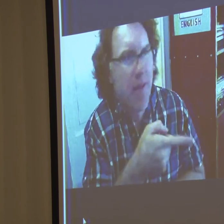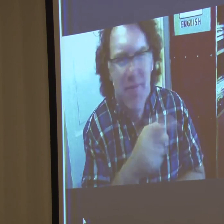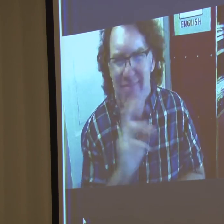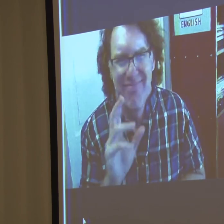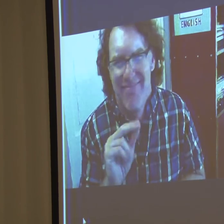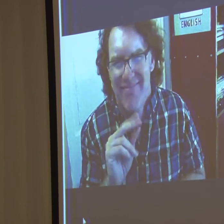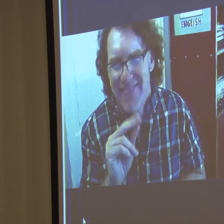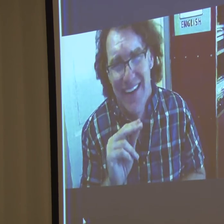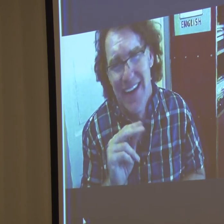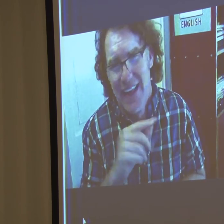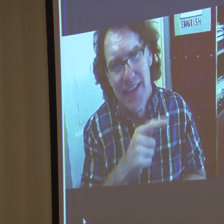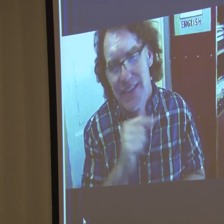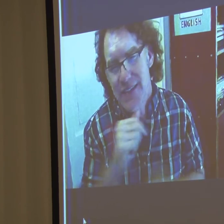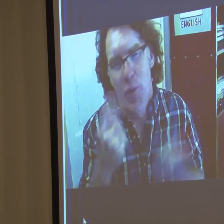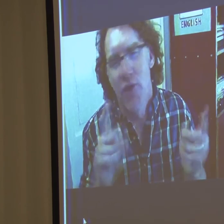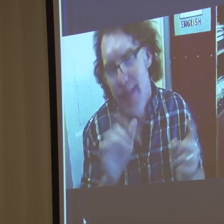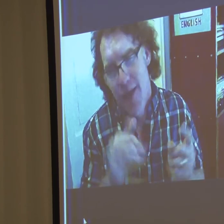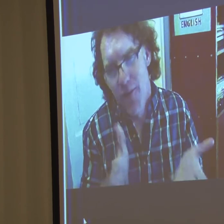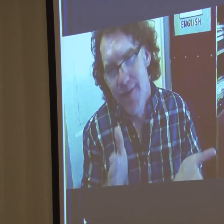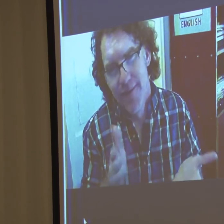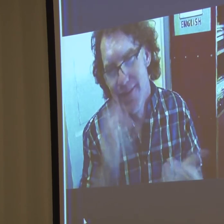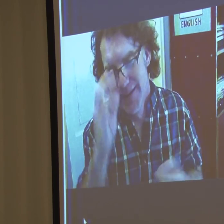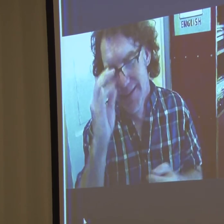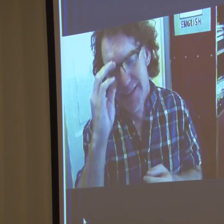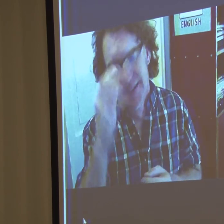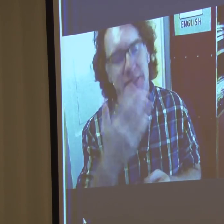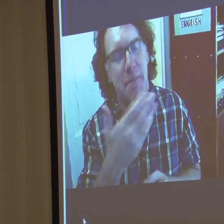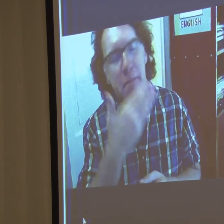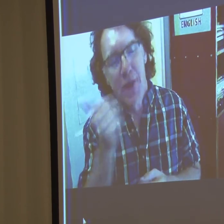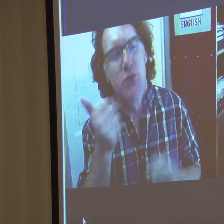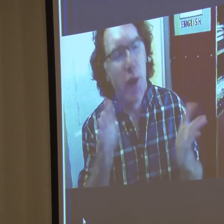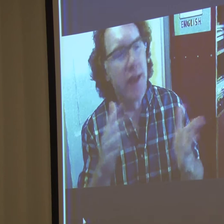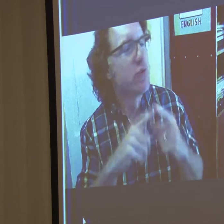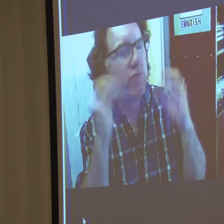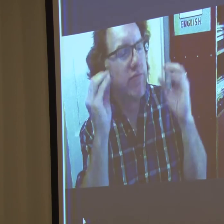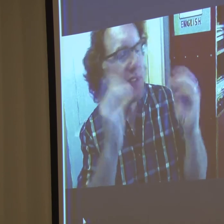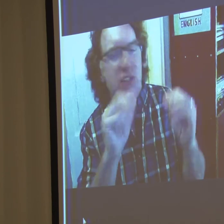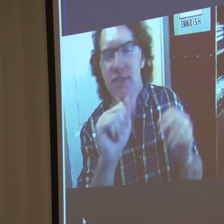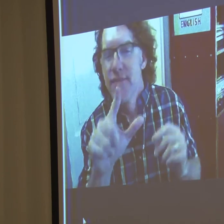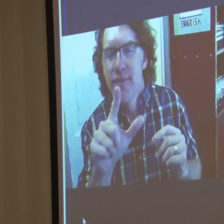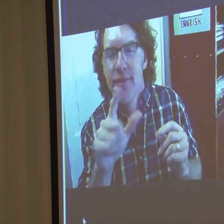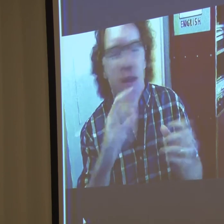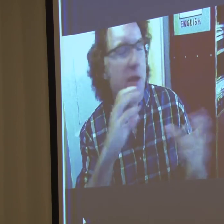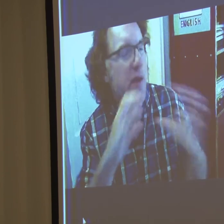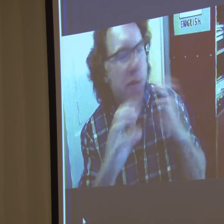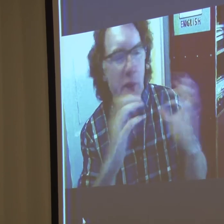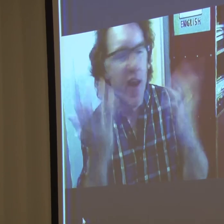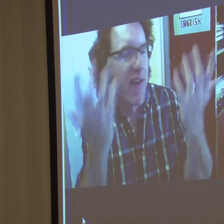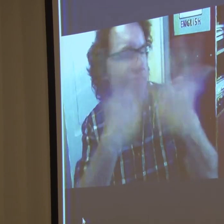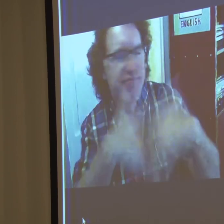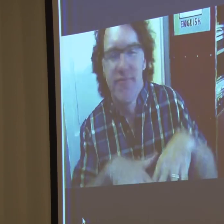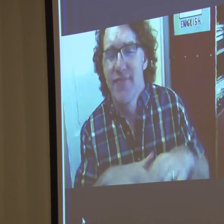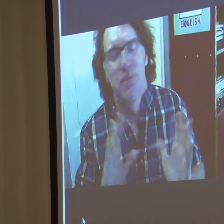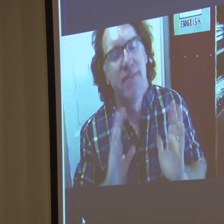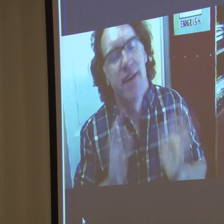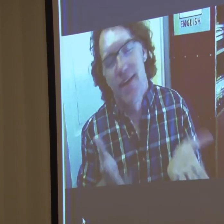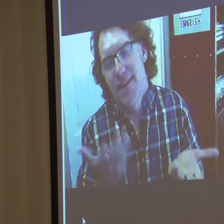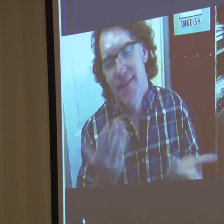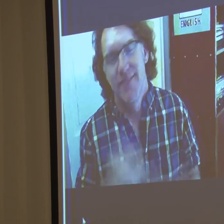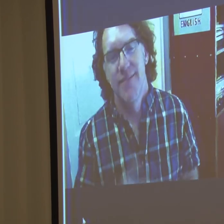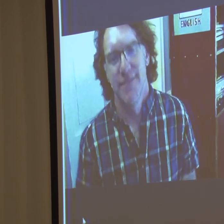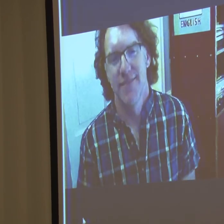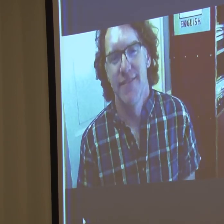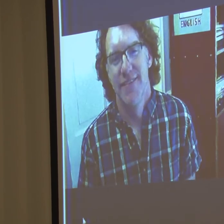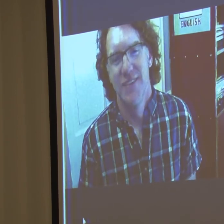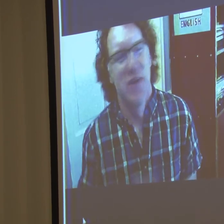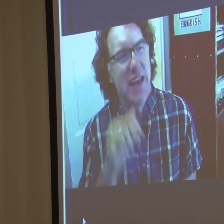I am not really interested in being fixed or being changed in any way. I prefer to be